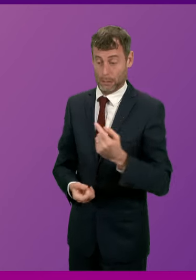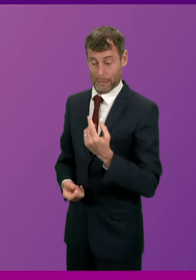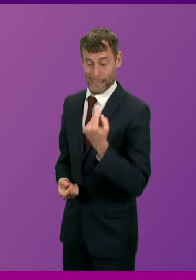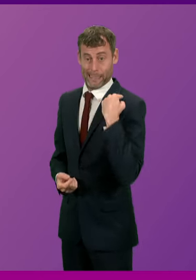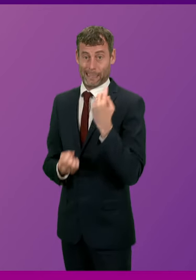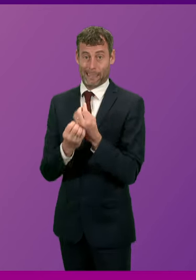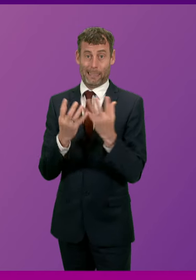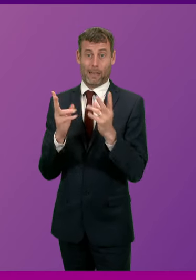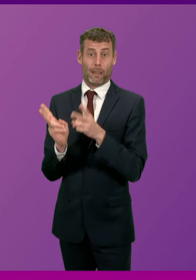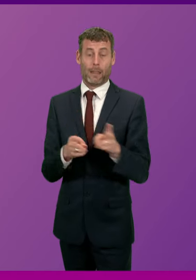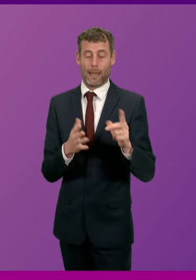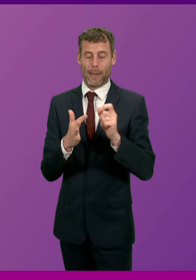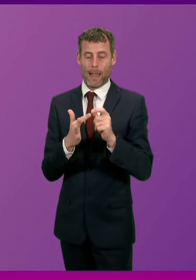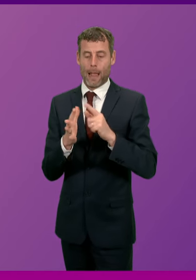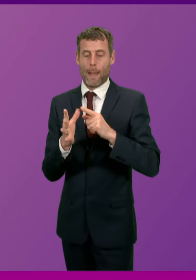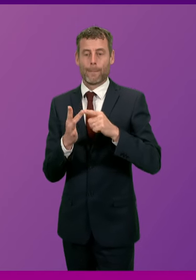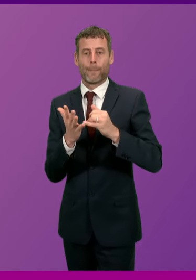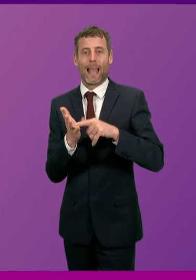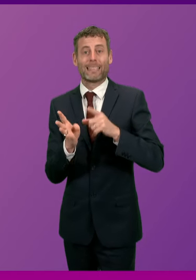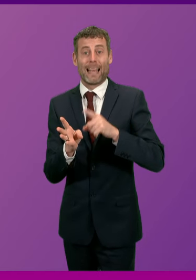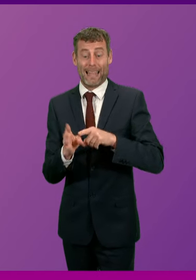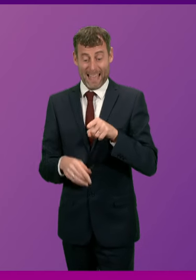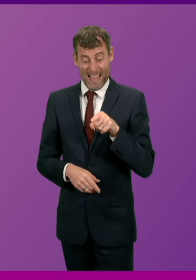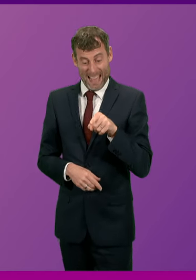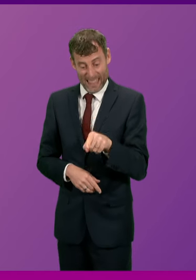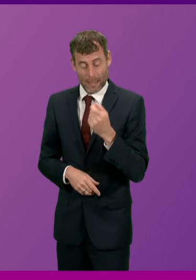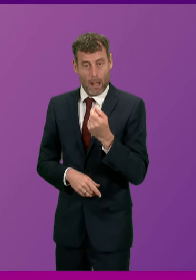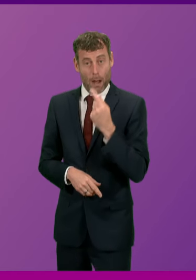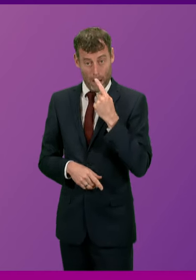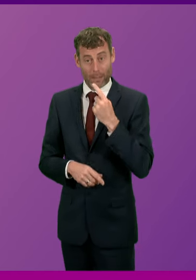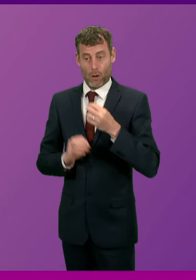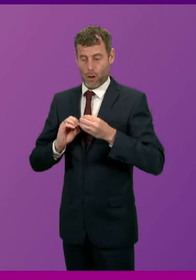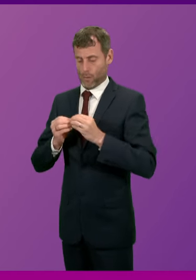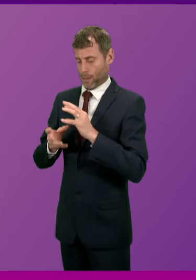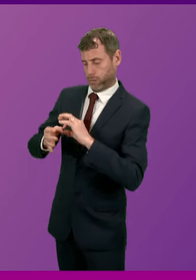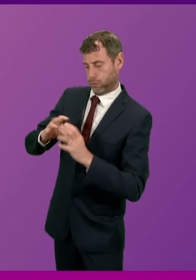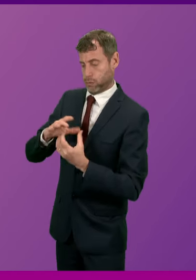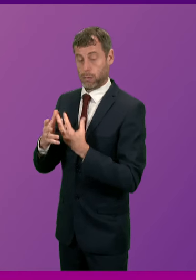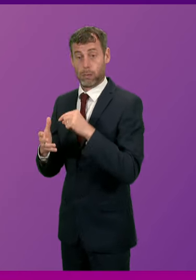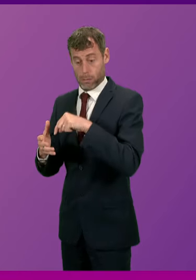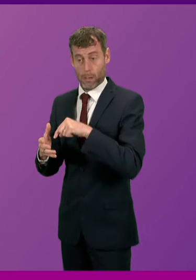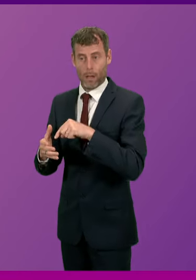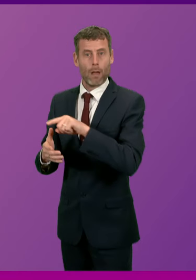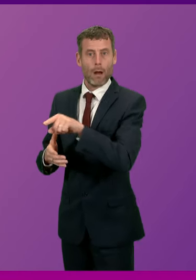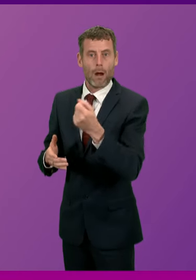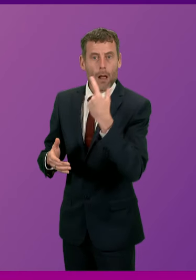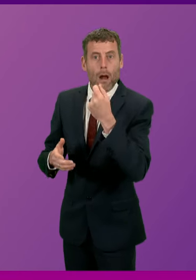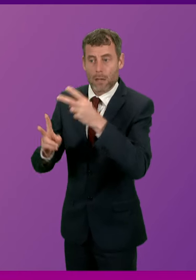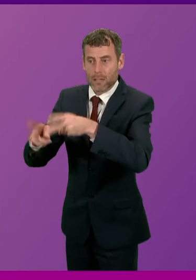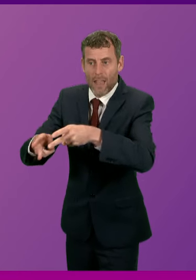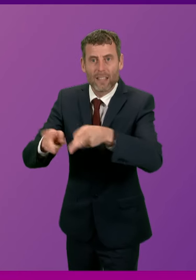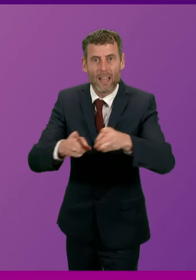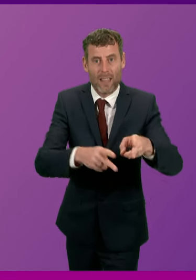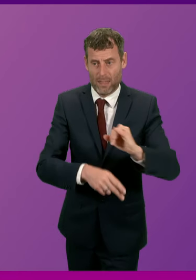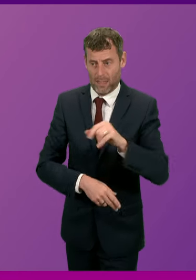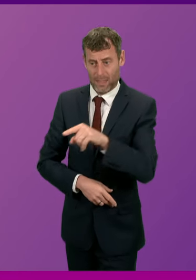The terrifying potency of these man-made narcotics cannot be overstated. The death and devastation that they cause